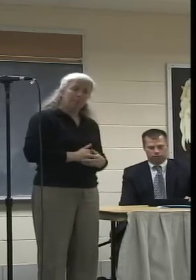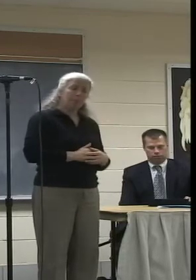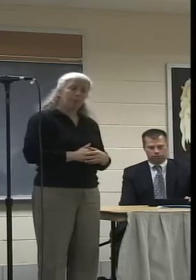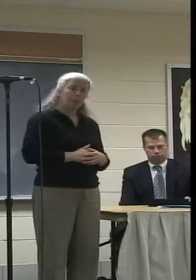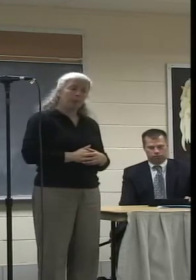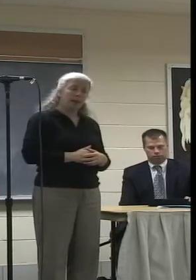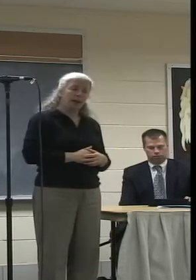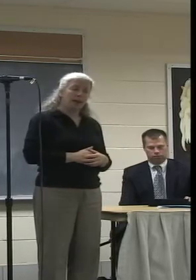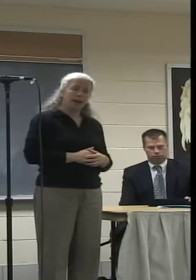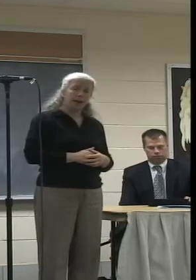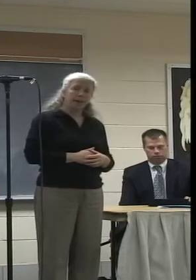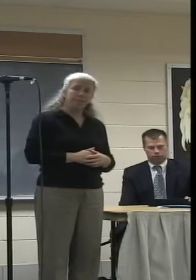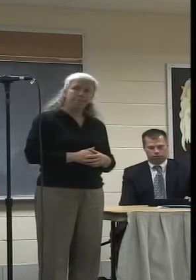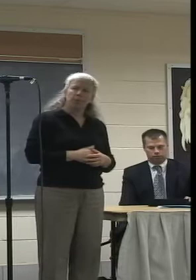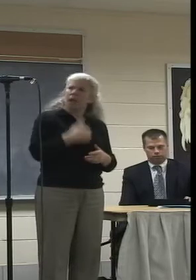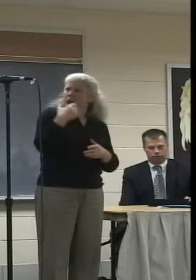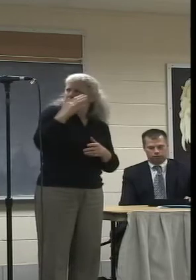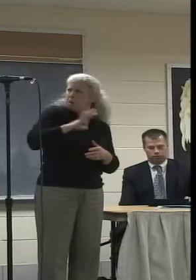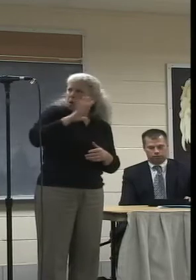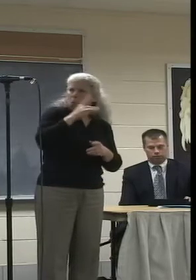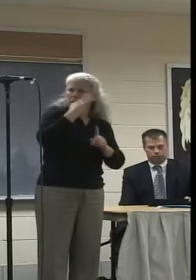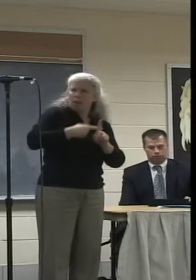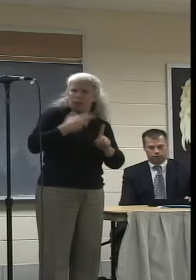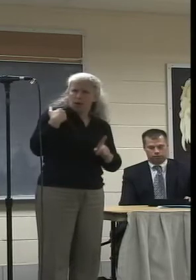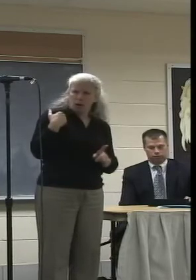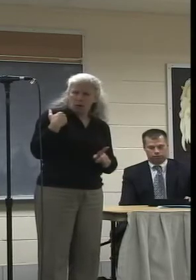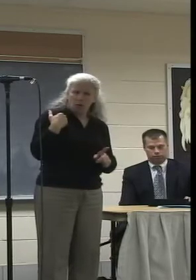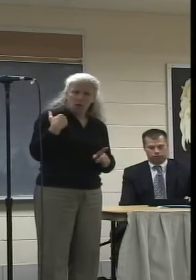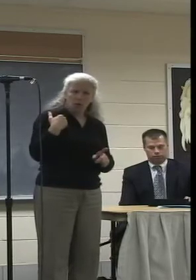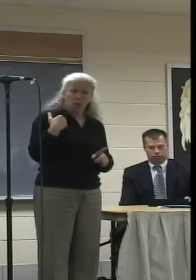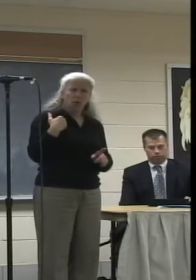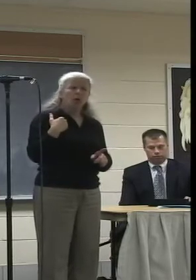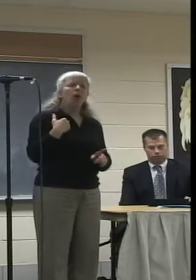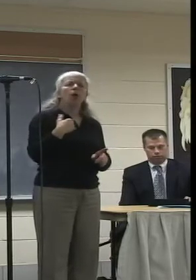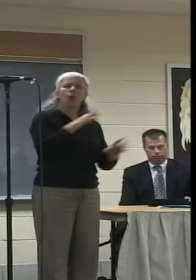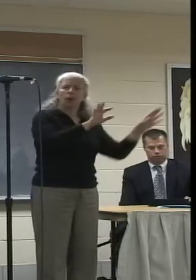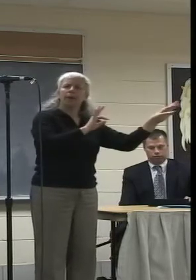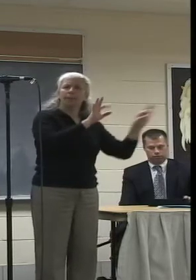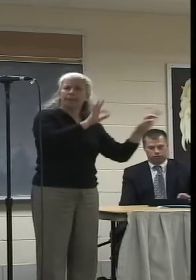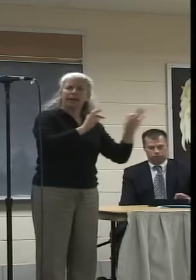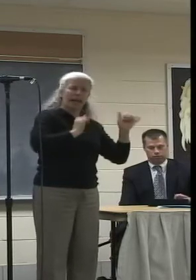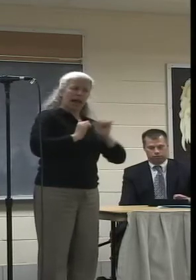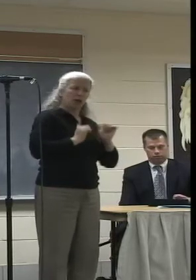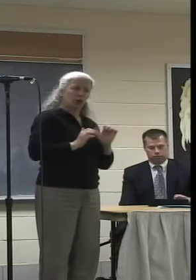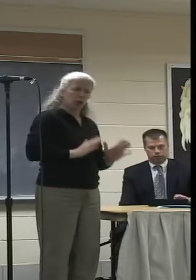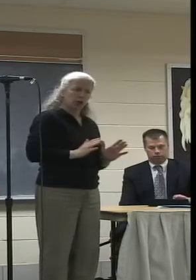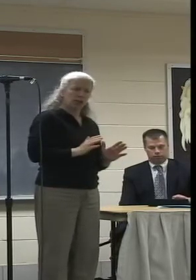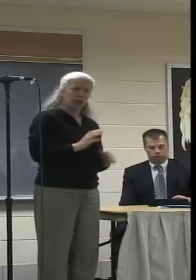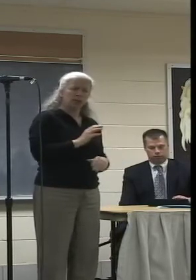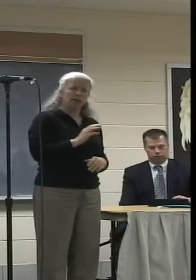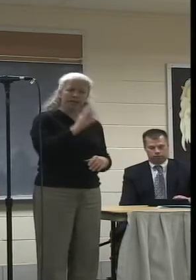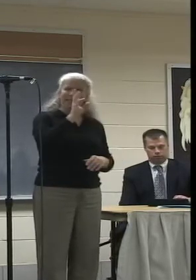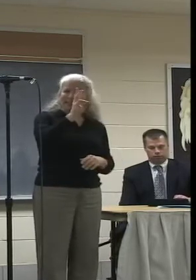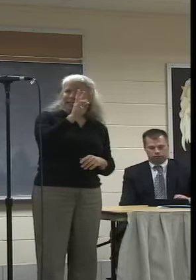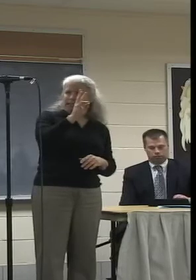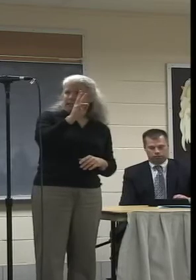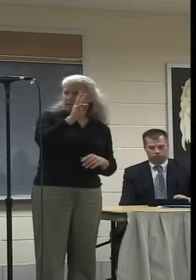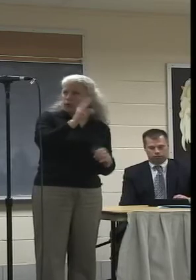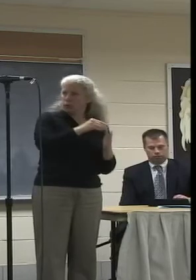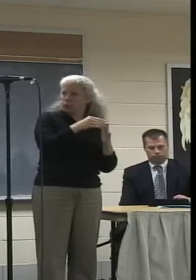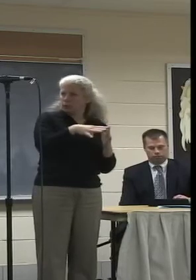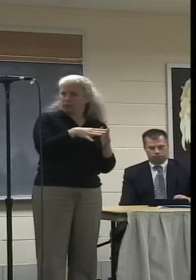And about a month ago, we cast our six-member student cast for our film.